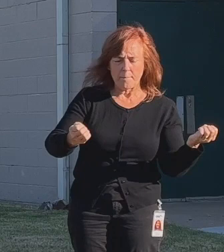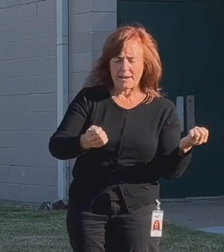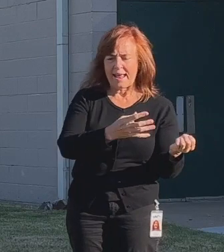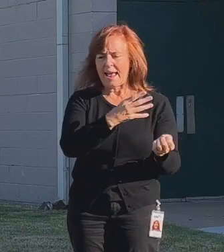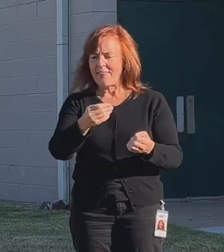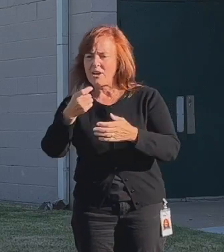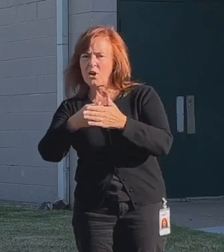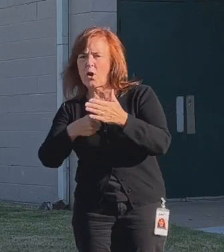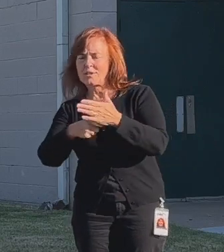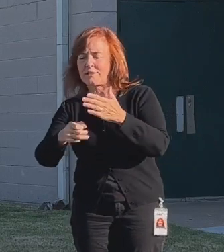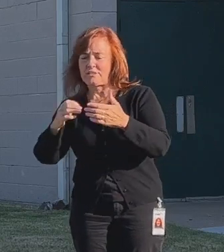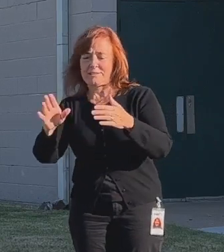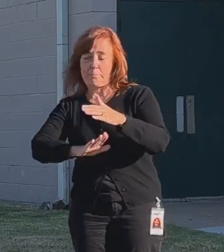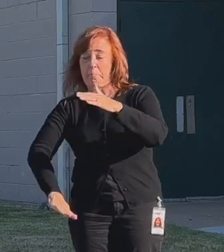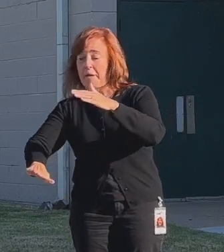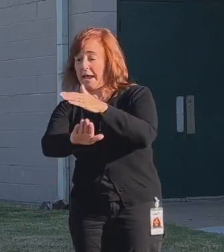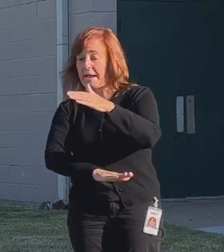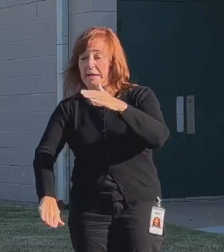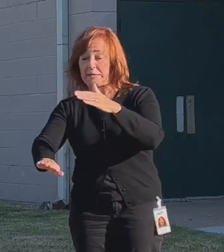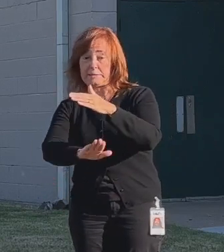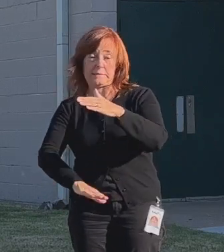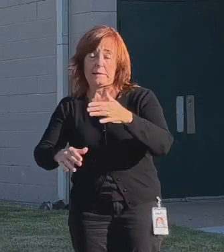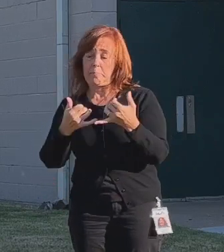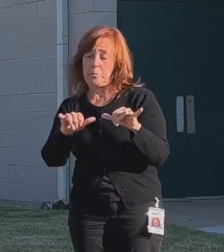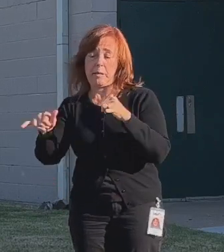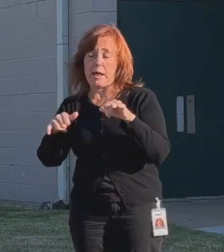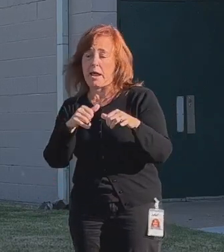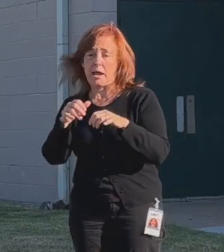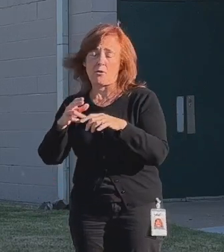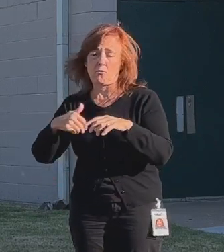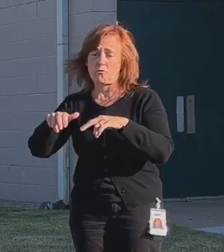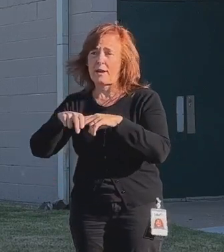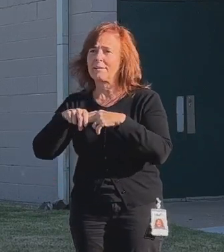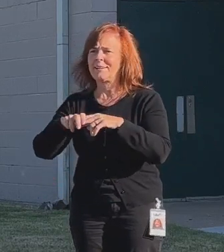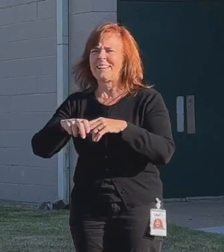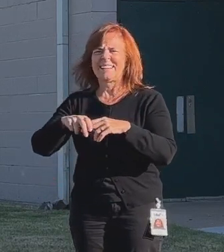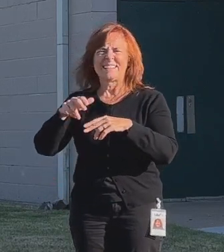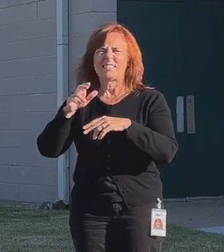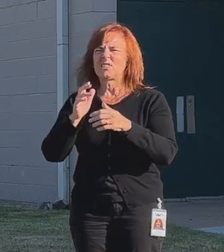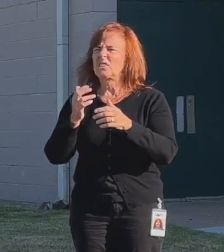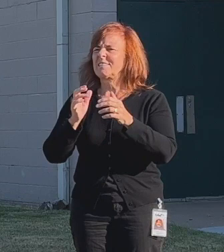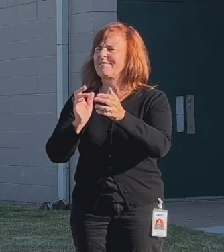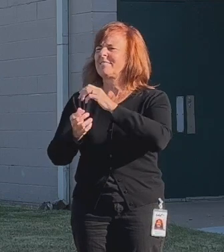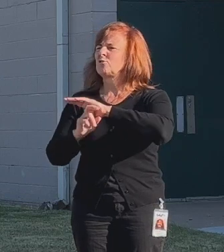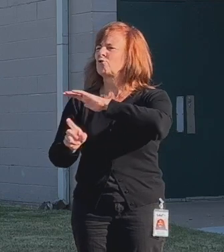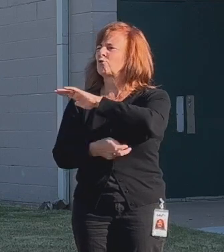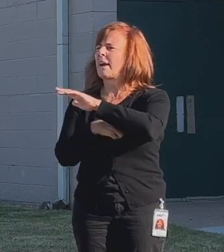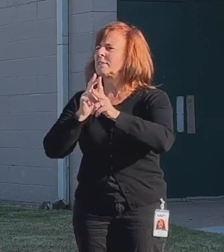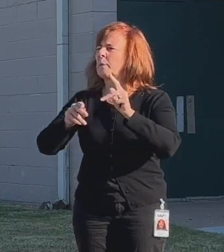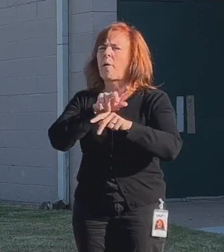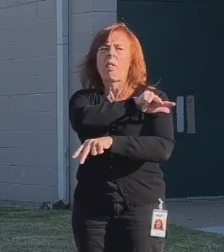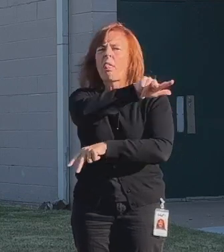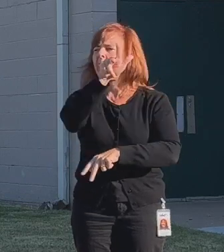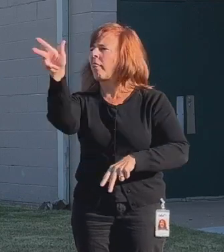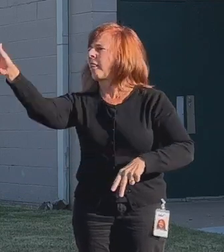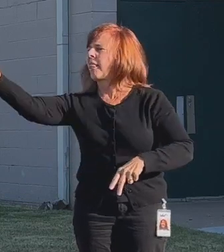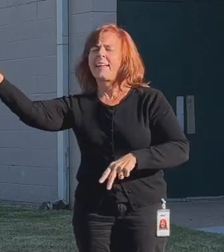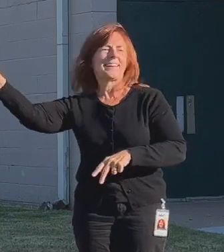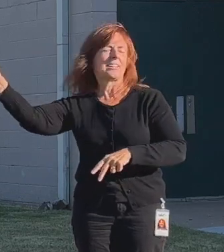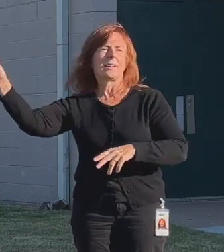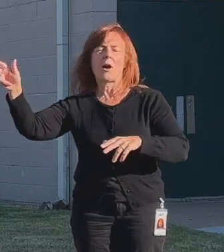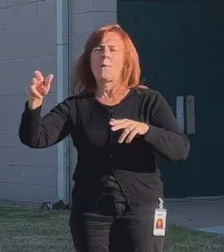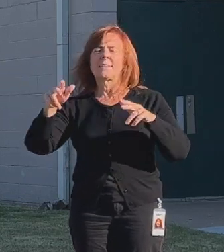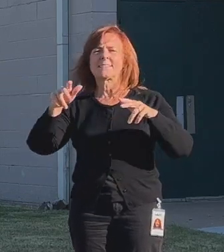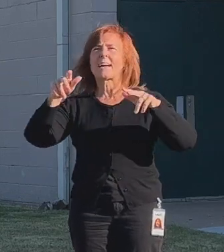cost of just basic playground equipment, the trash guys, it's kind of like they're flying in formation.